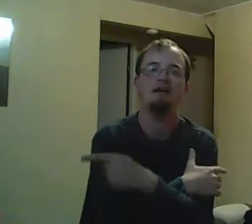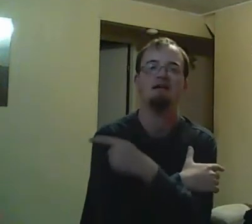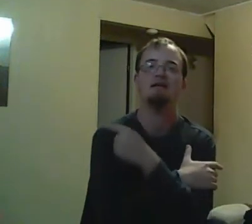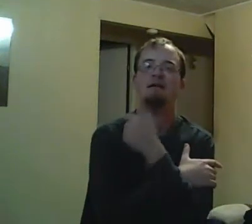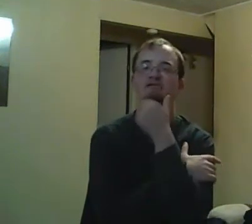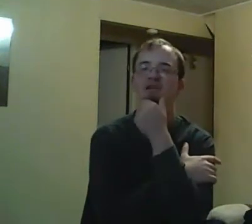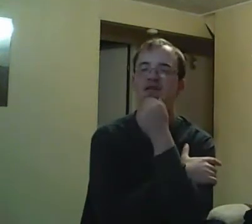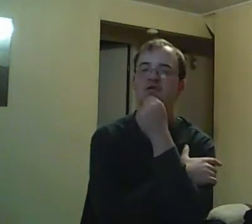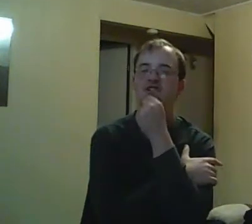and them.